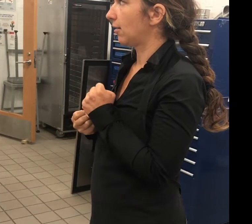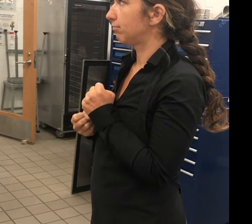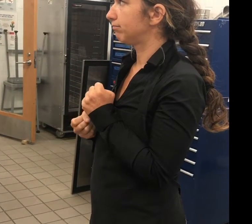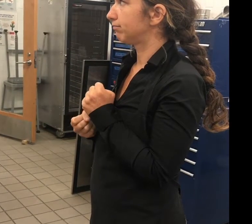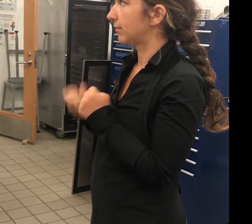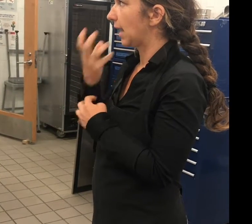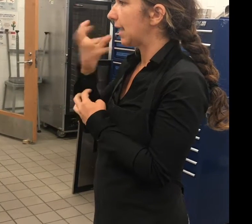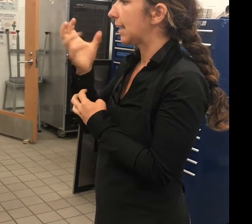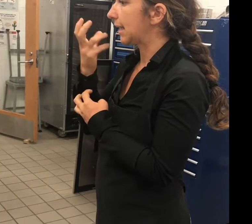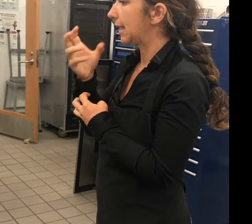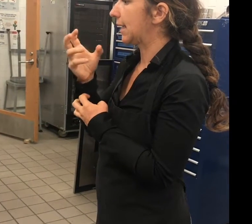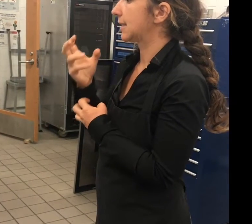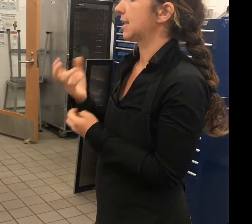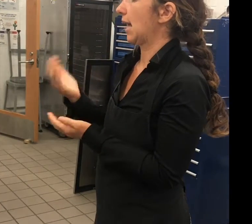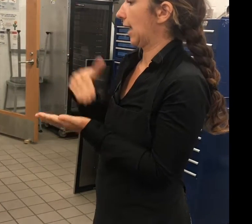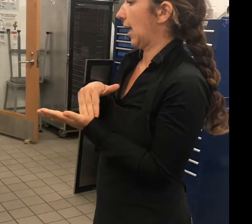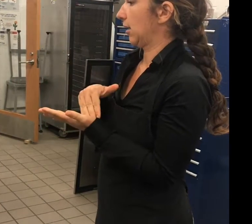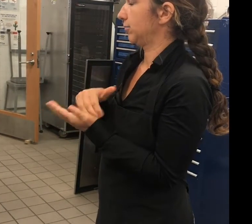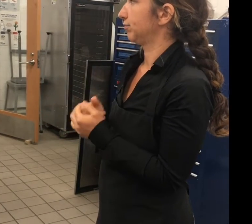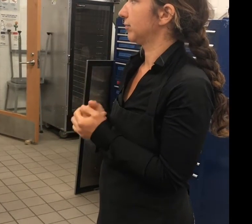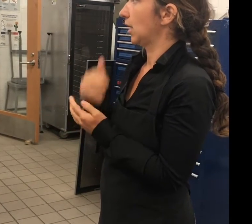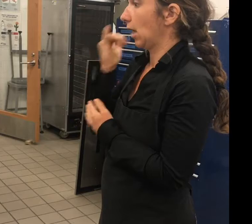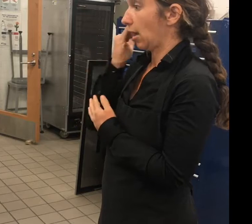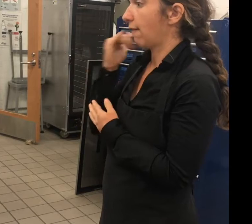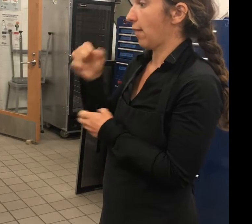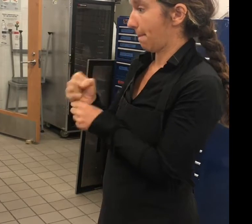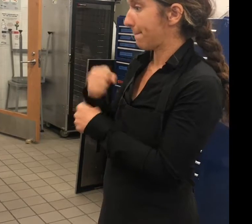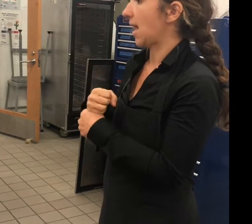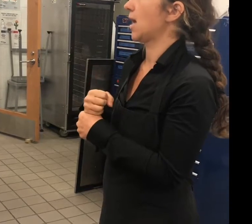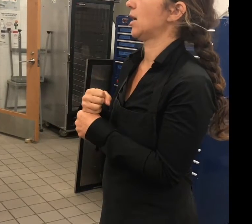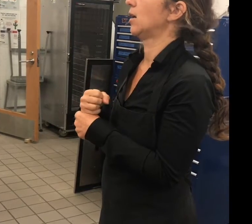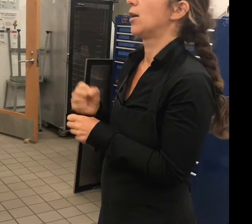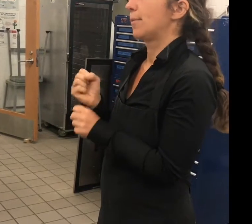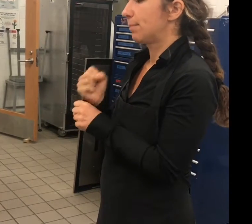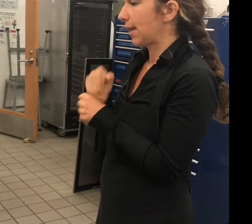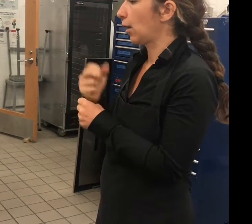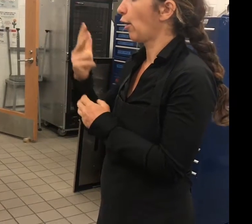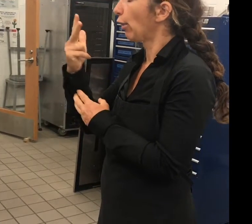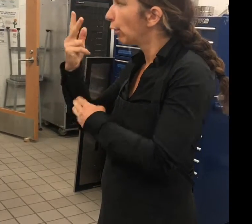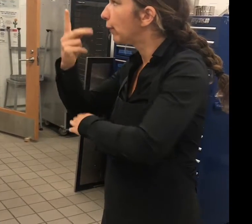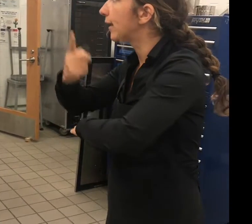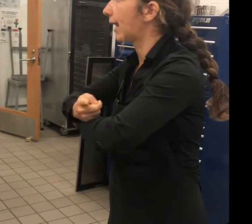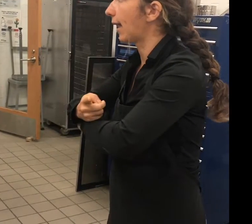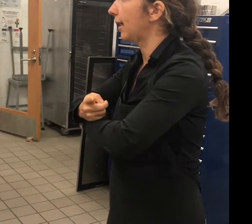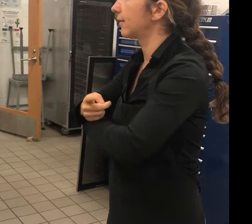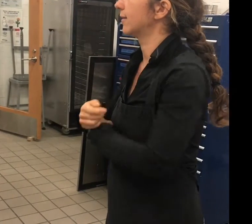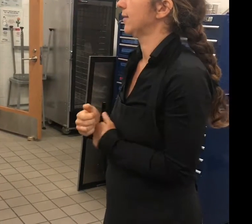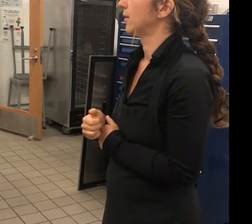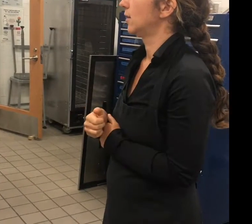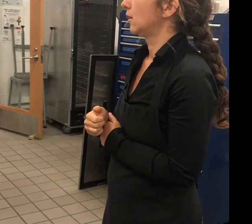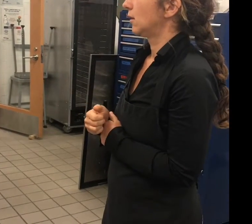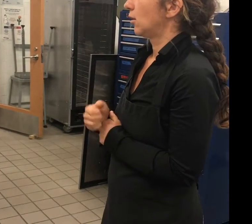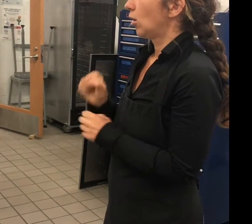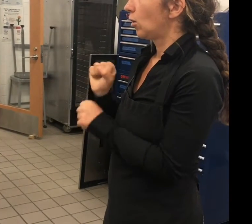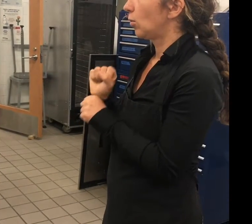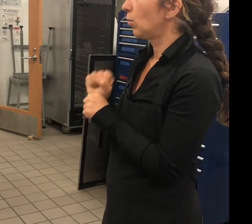it. You're going to use it within three days. Okay? It's a labor of love. Did you guys use it? Okay.